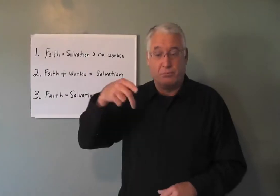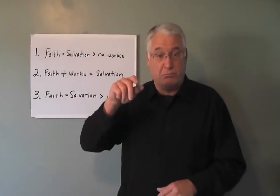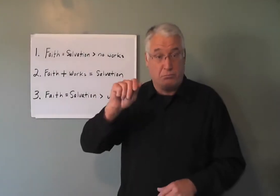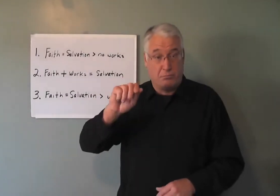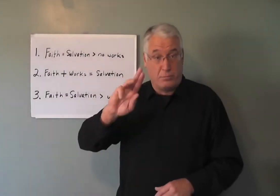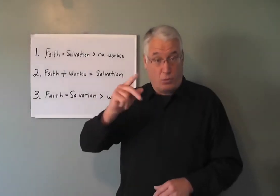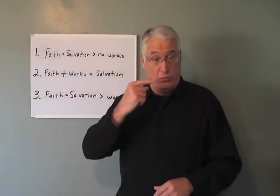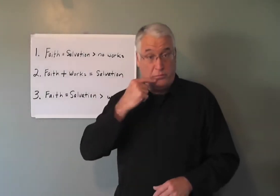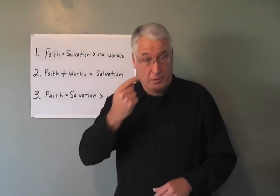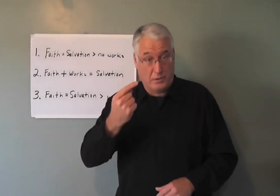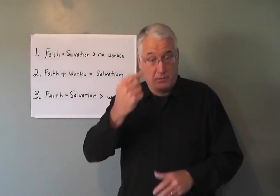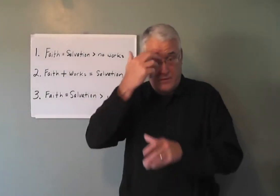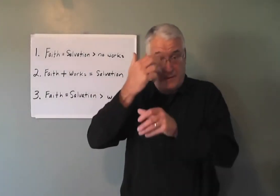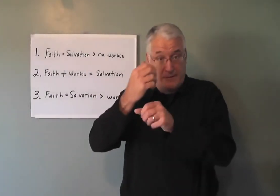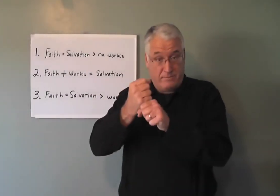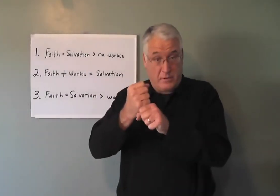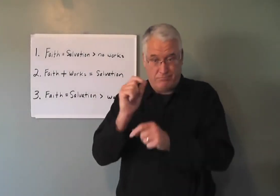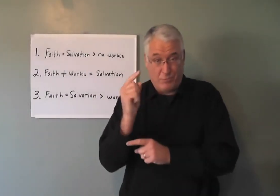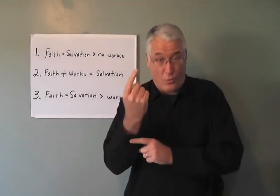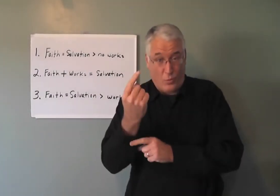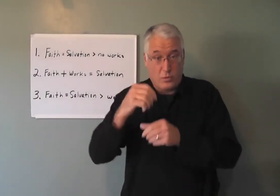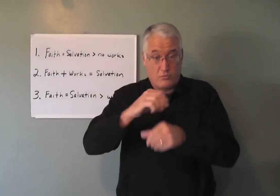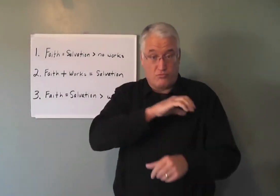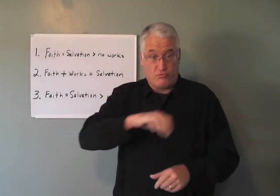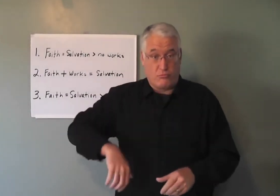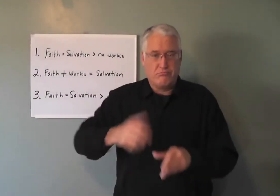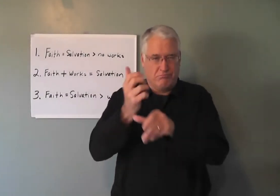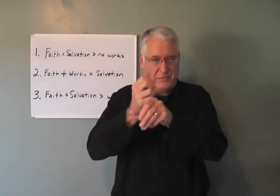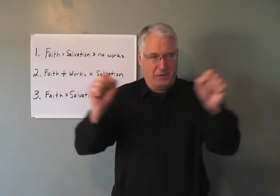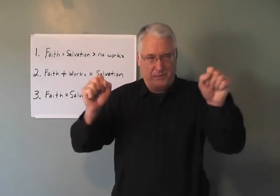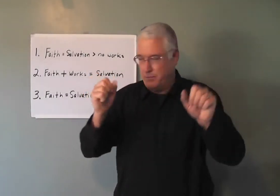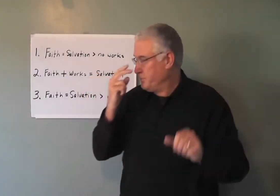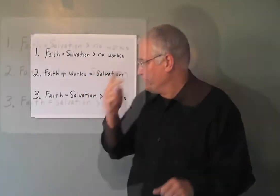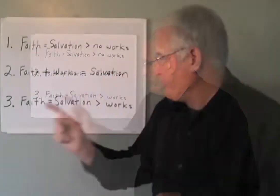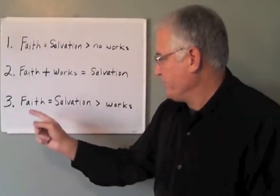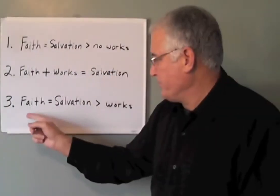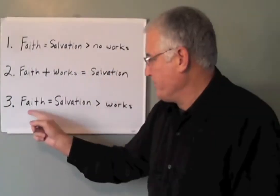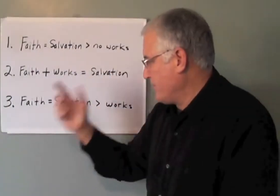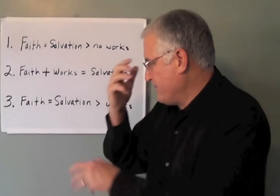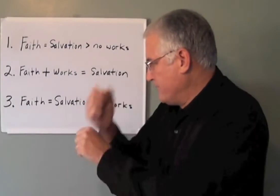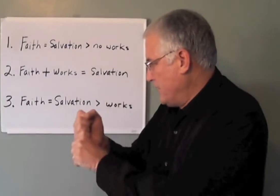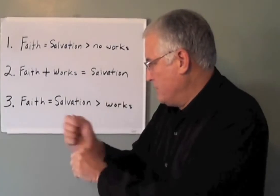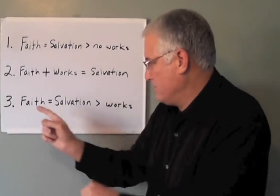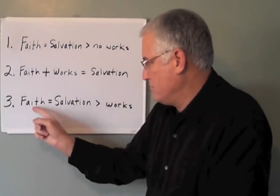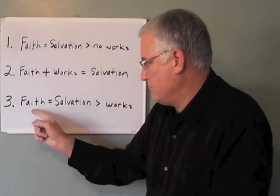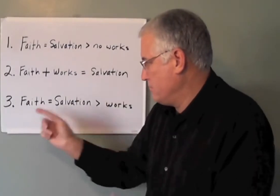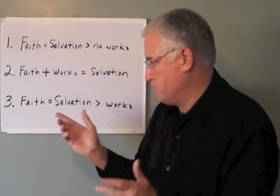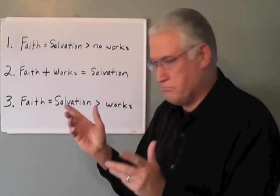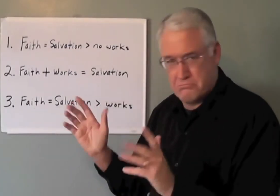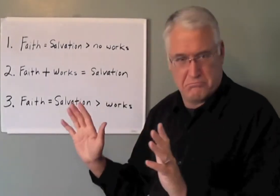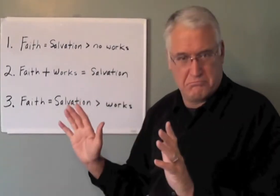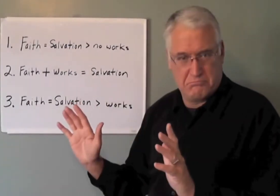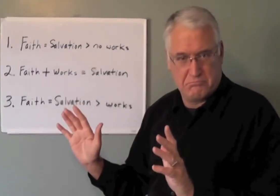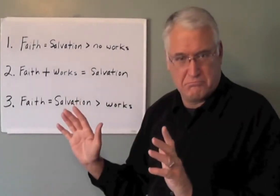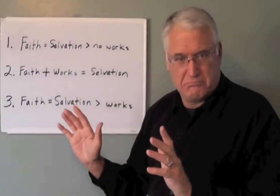Paul, he says that faith alone in Christ saves. Faith. That's it.